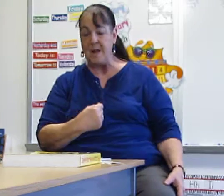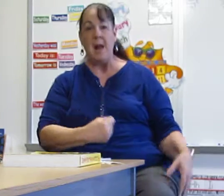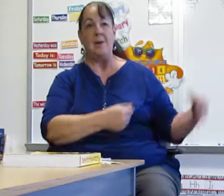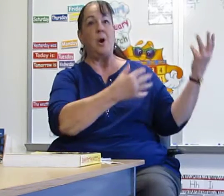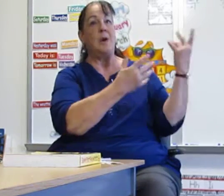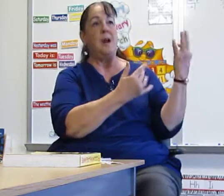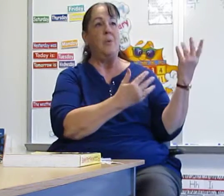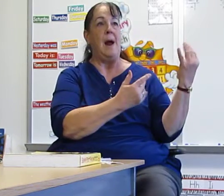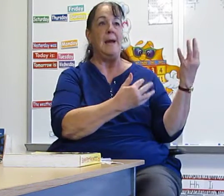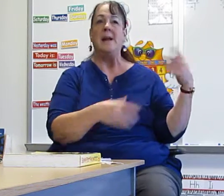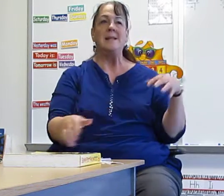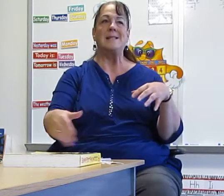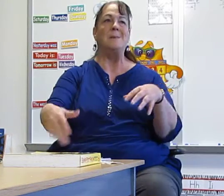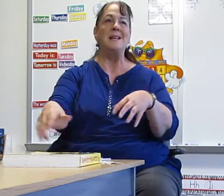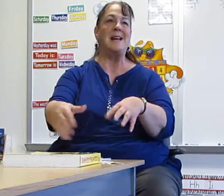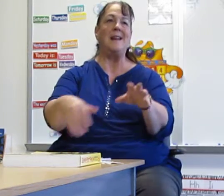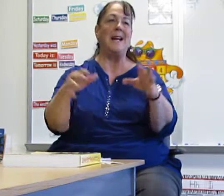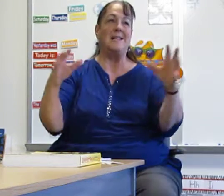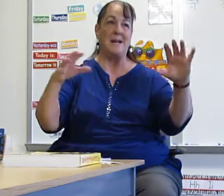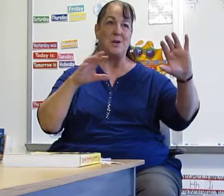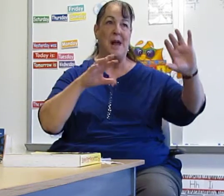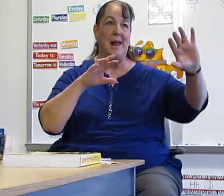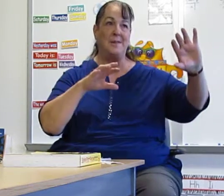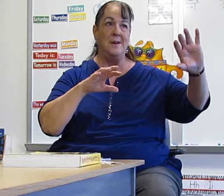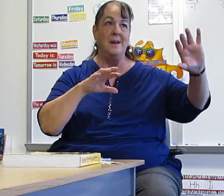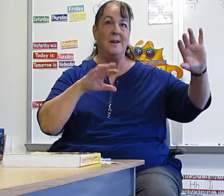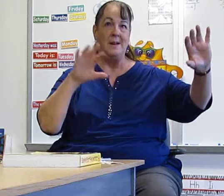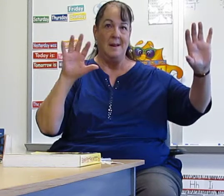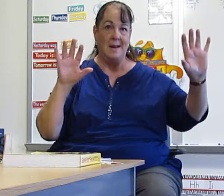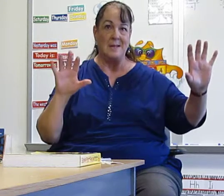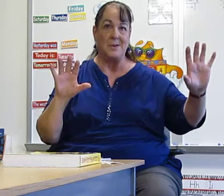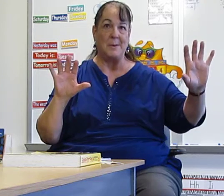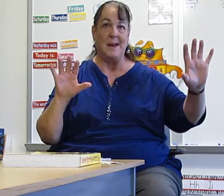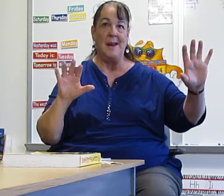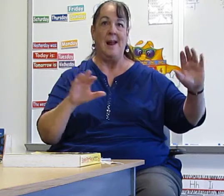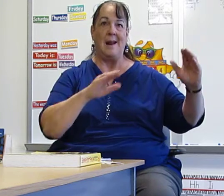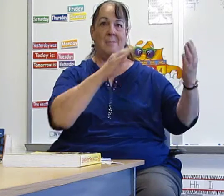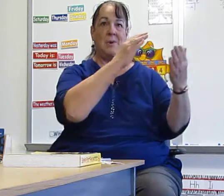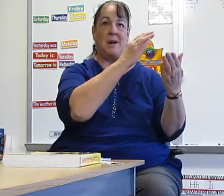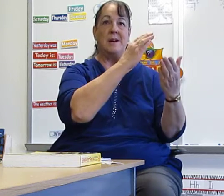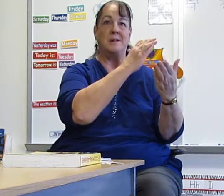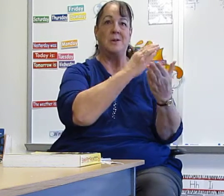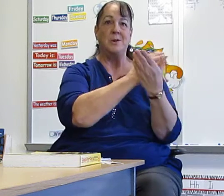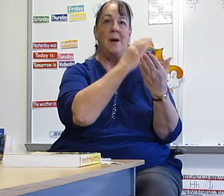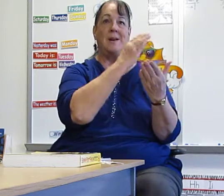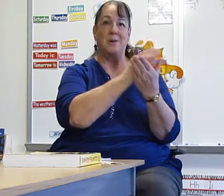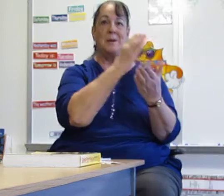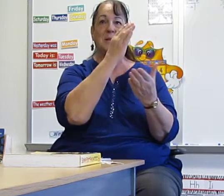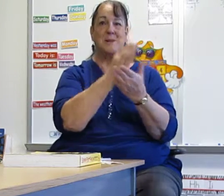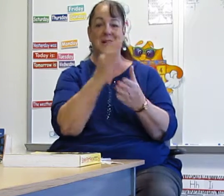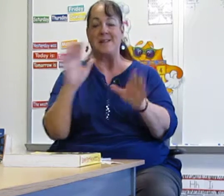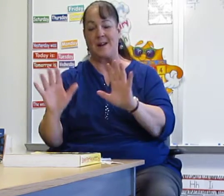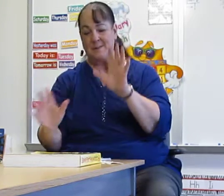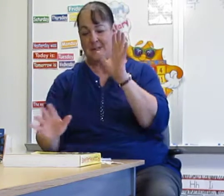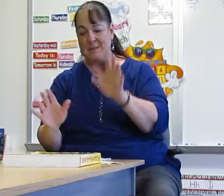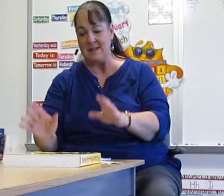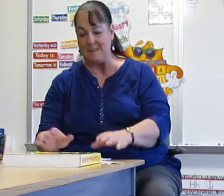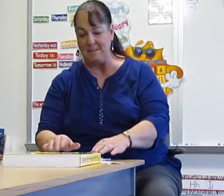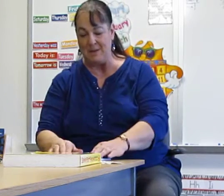And you already know weight. Some of these, like I said, I had lesson three, and I broke it into 2A, 2B, 2C. So, some of these might be